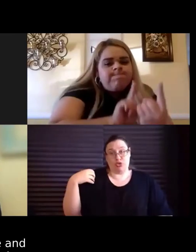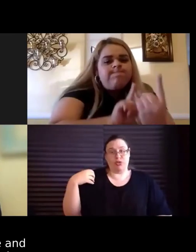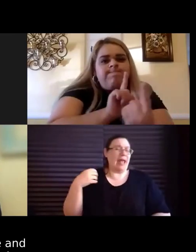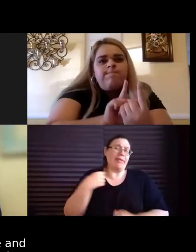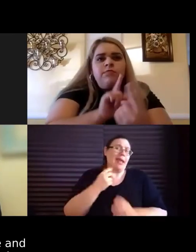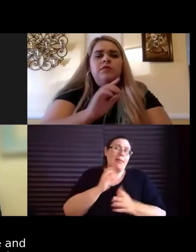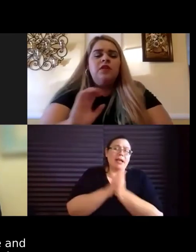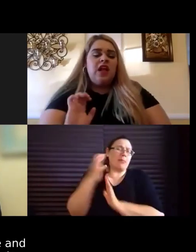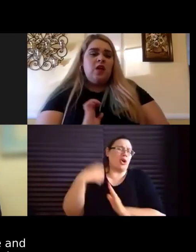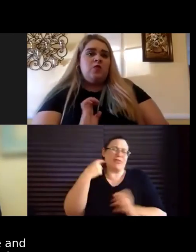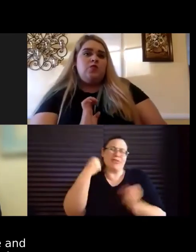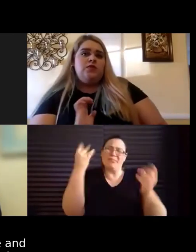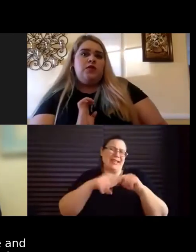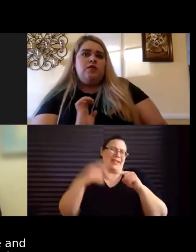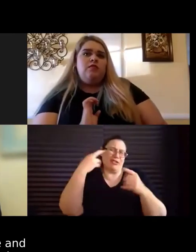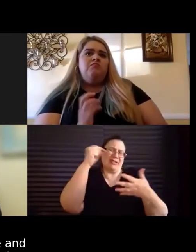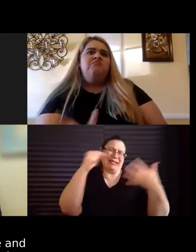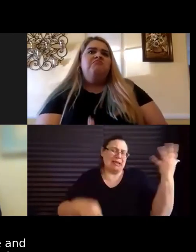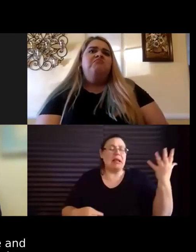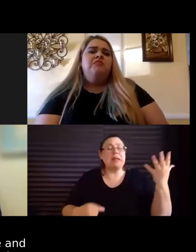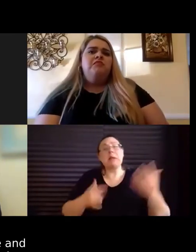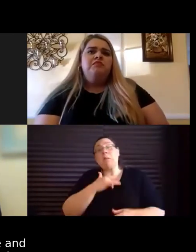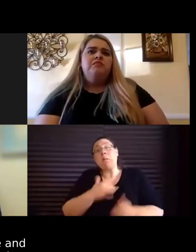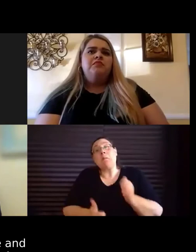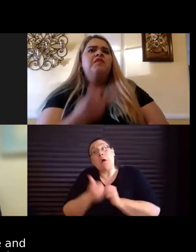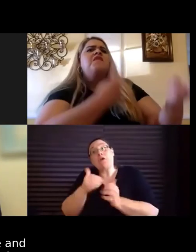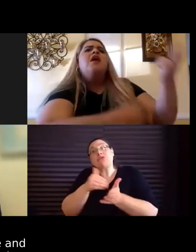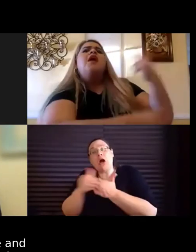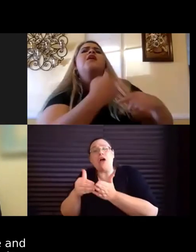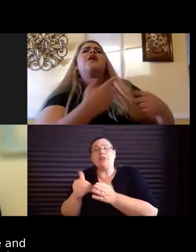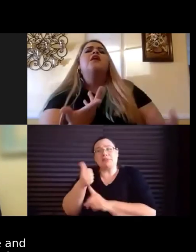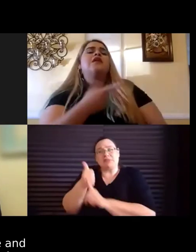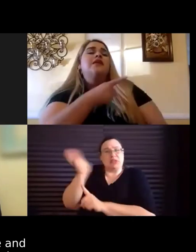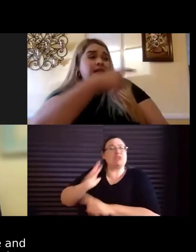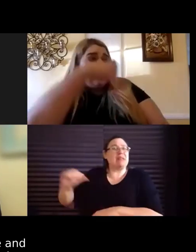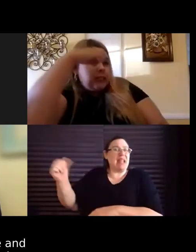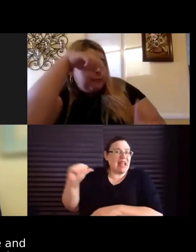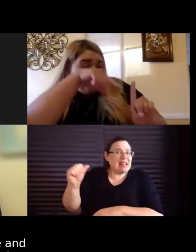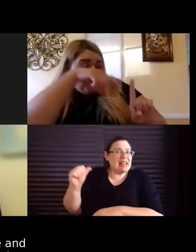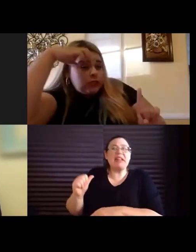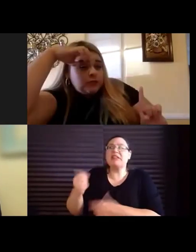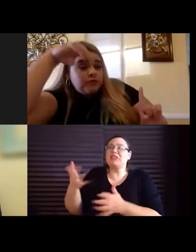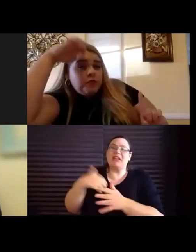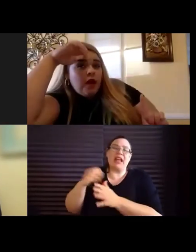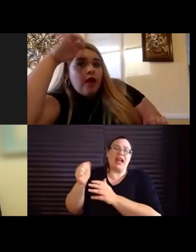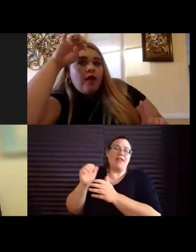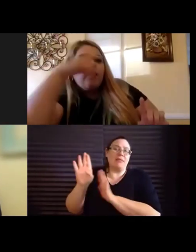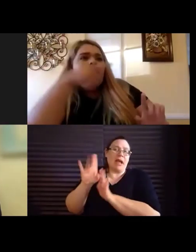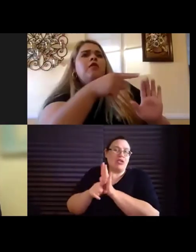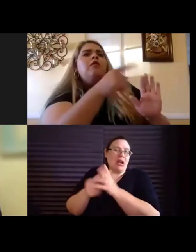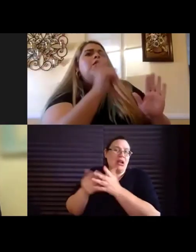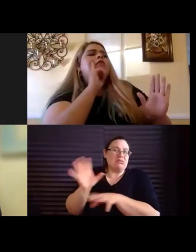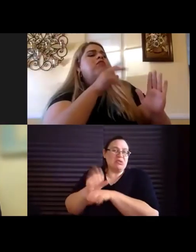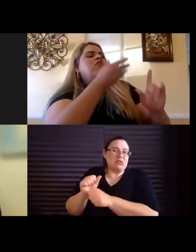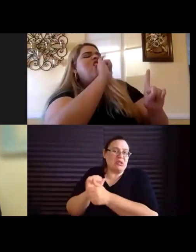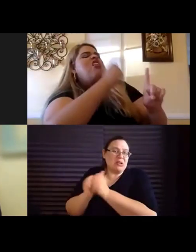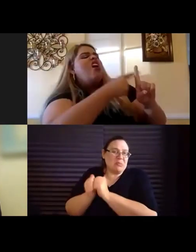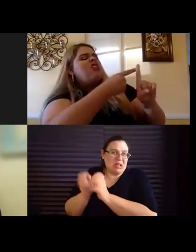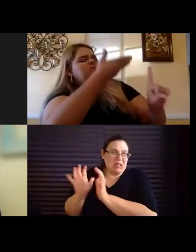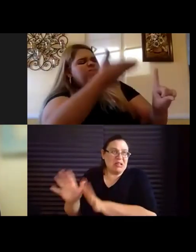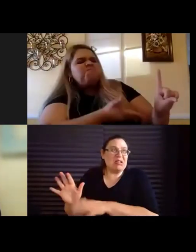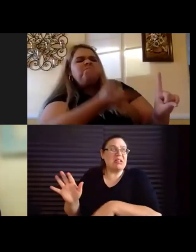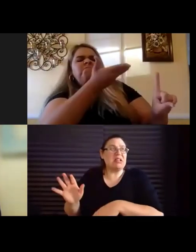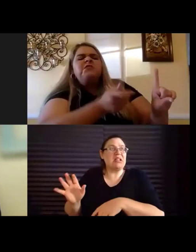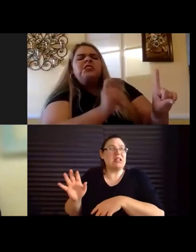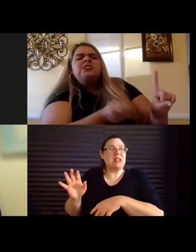Most of them are, you know, come from athletic and competitive backgrounds. And without any other